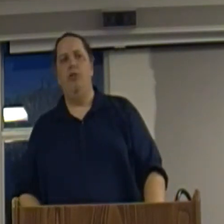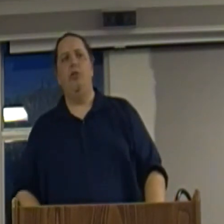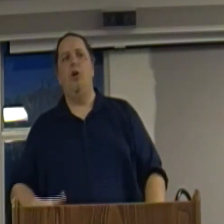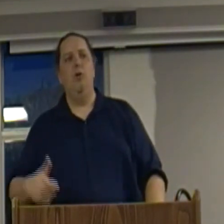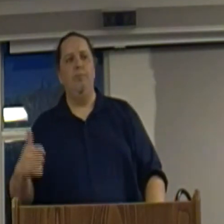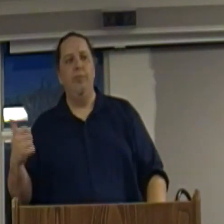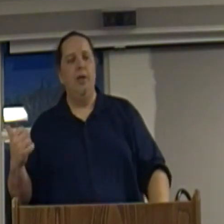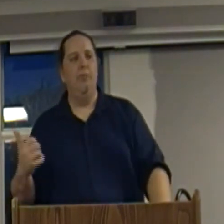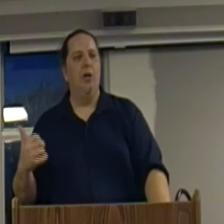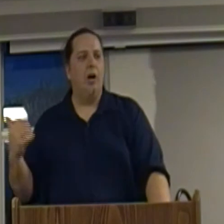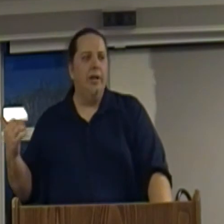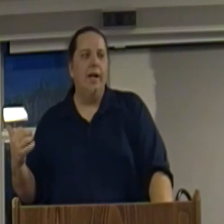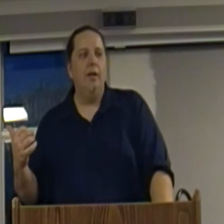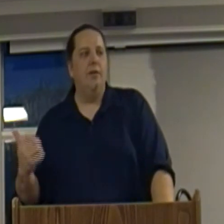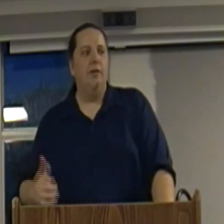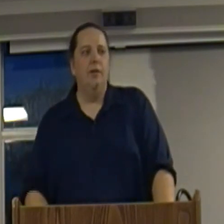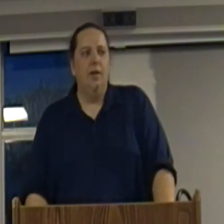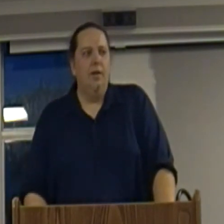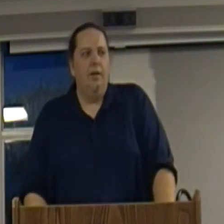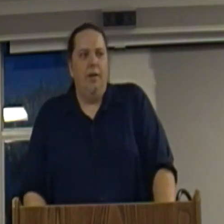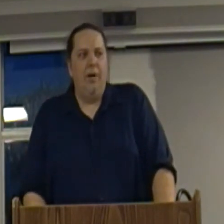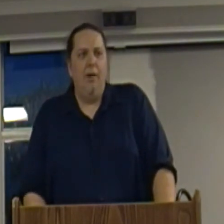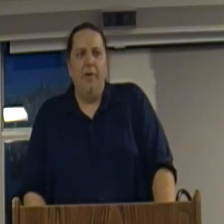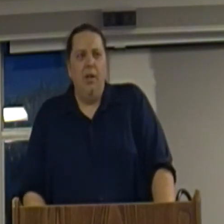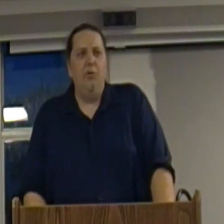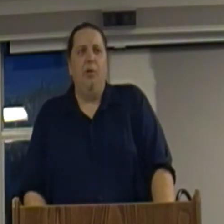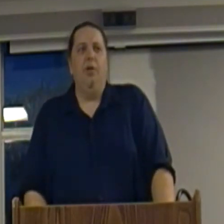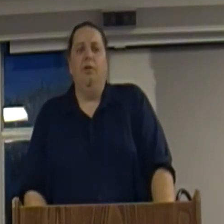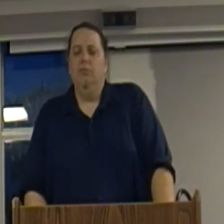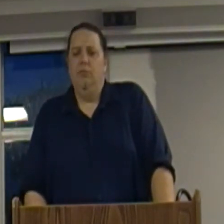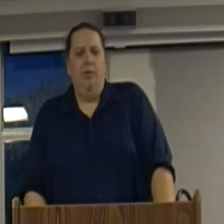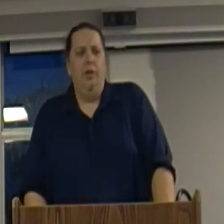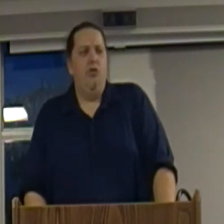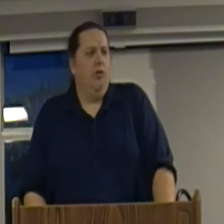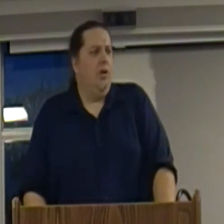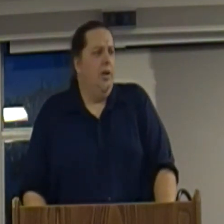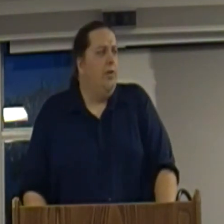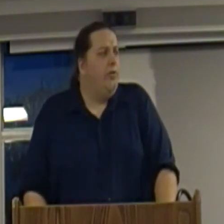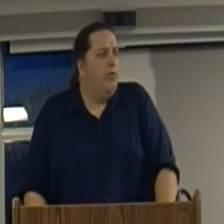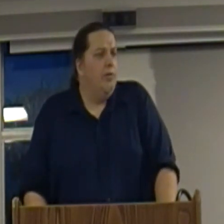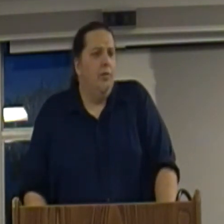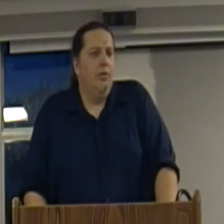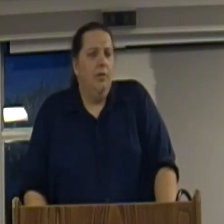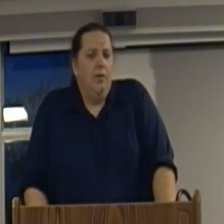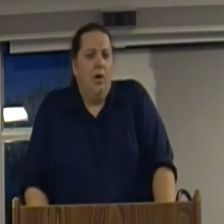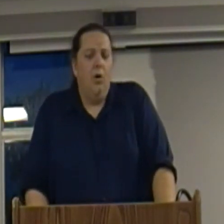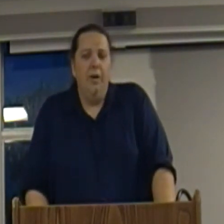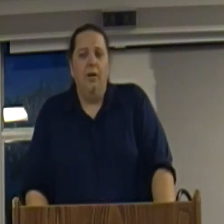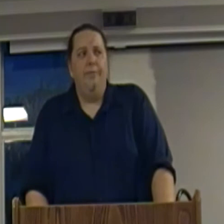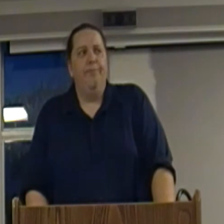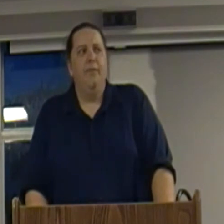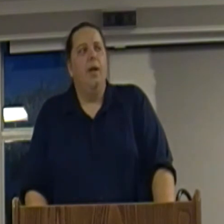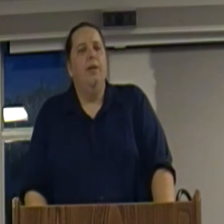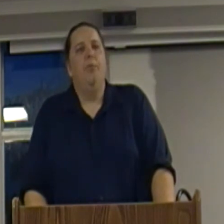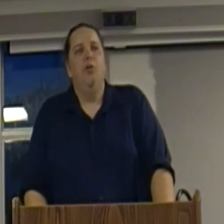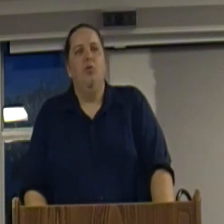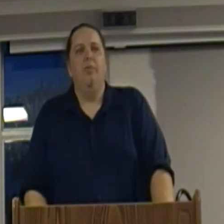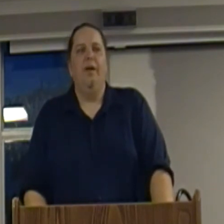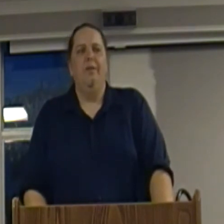just saw, you know, Pagarni down at the, the pub, and he was putting, you know, sugar on his oatmeal, and the person replies,